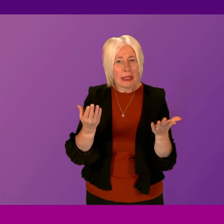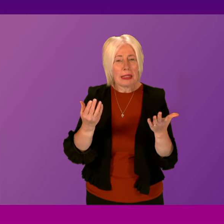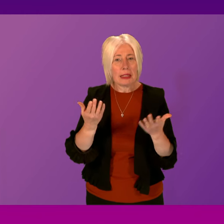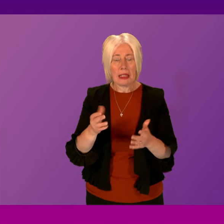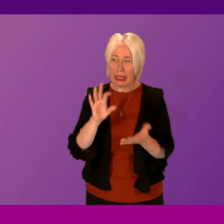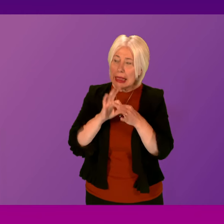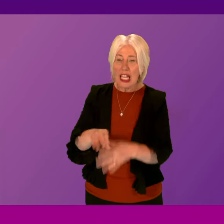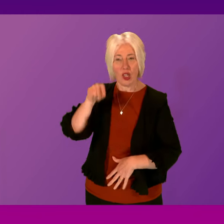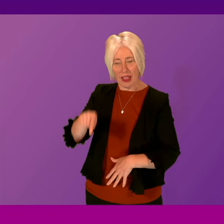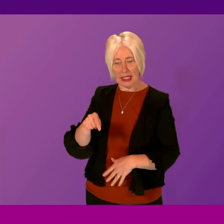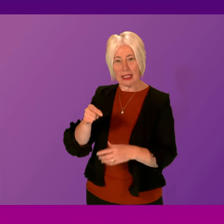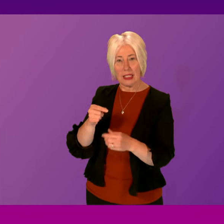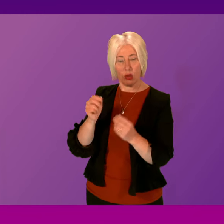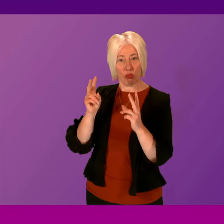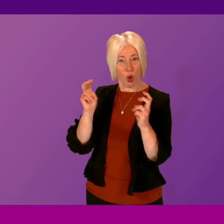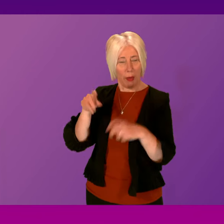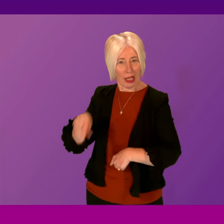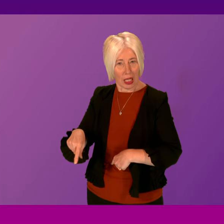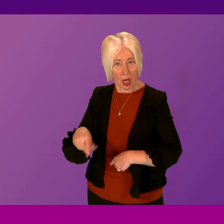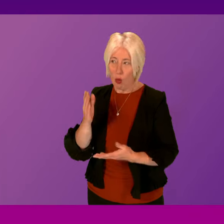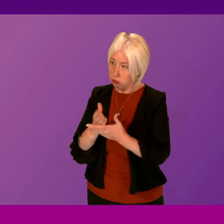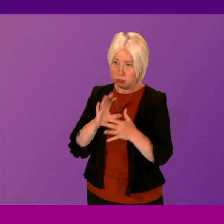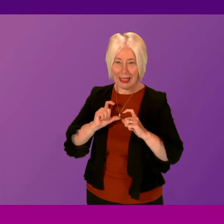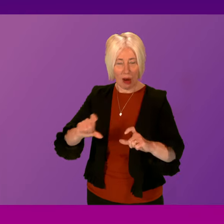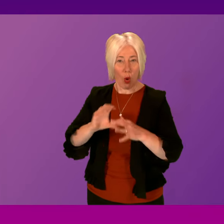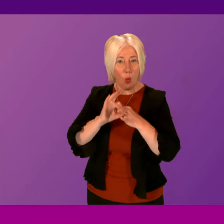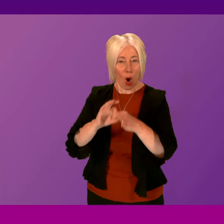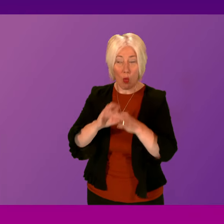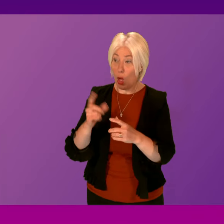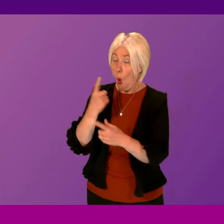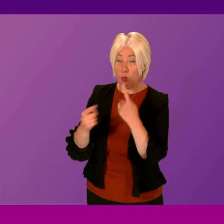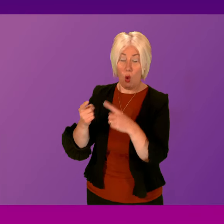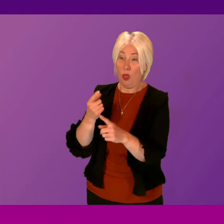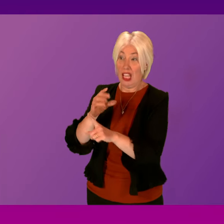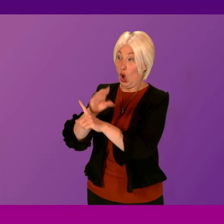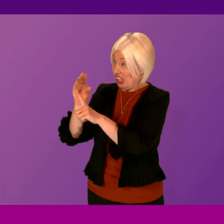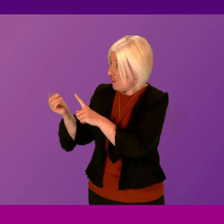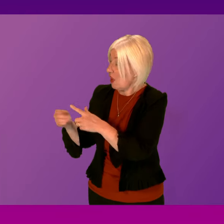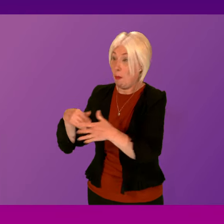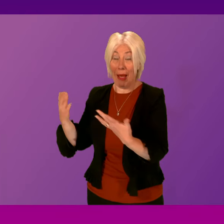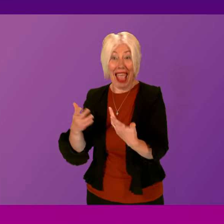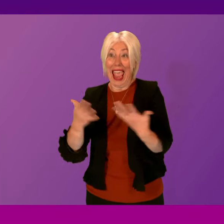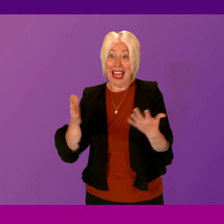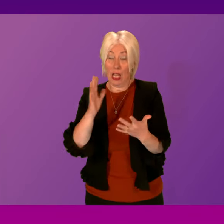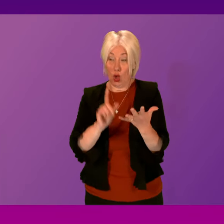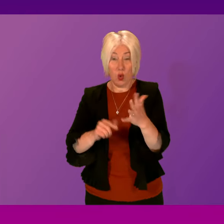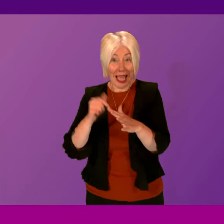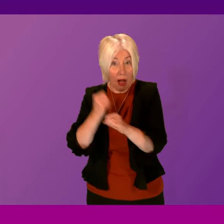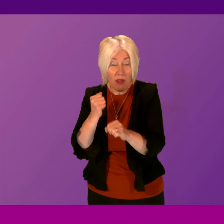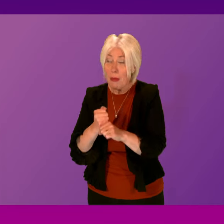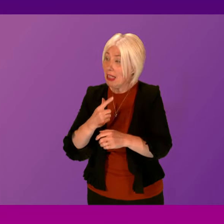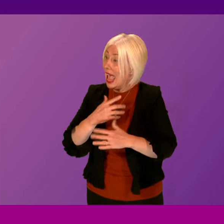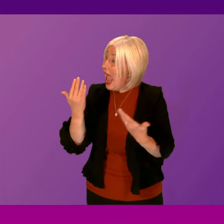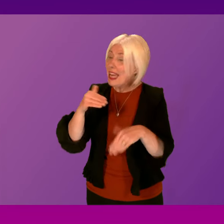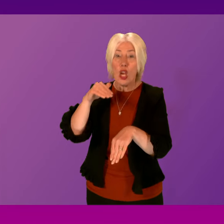regards. We will of course continue to work with anybody, not just Conservative members in this chamber but of course with the UK government on any